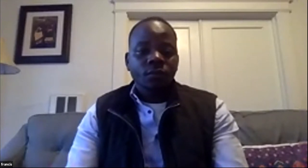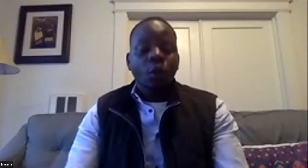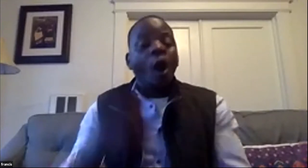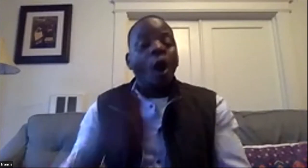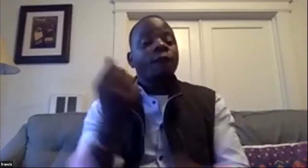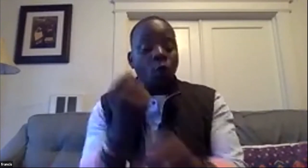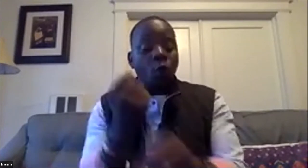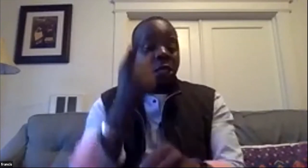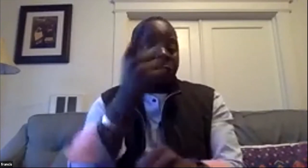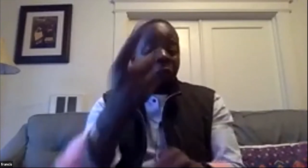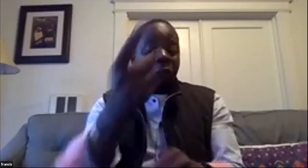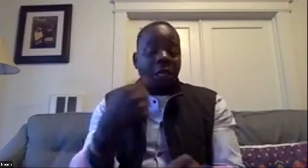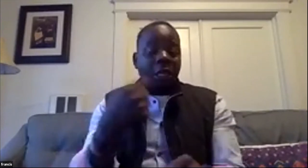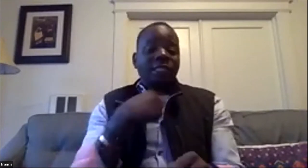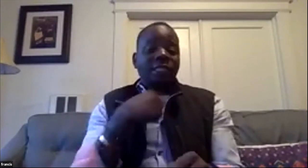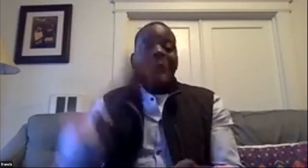so that